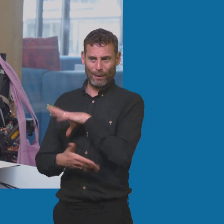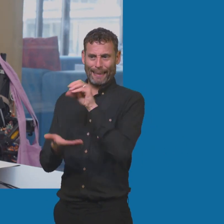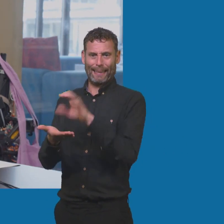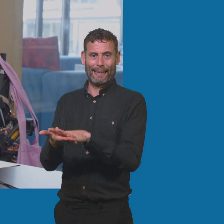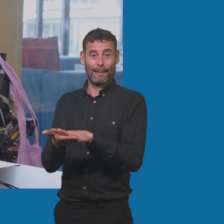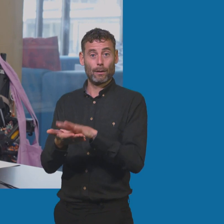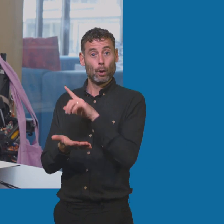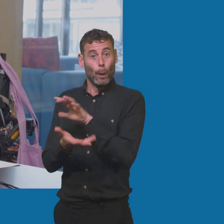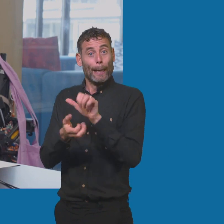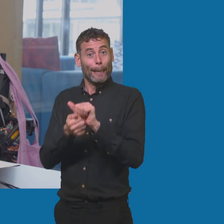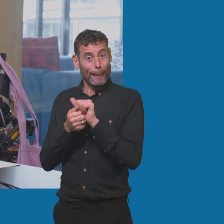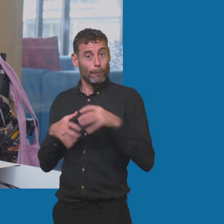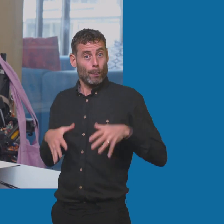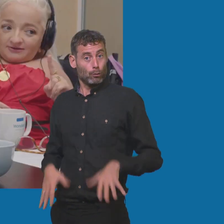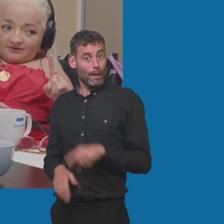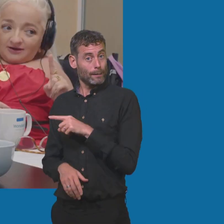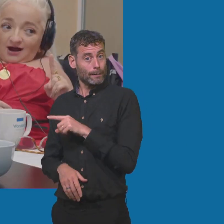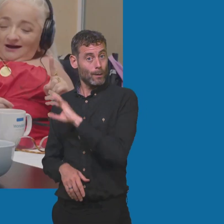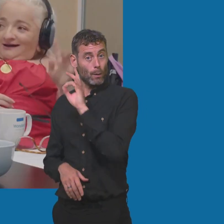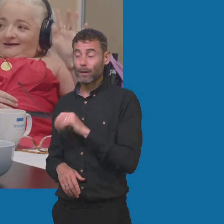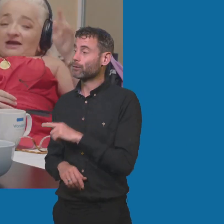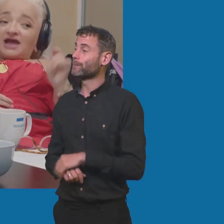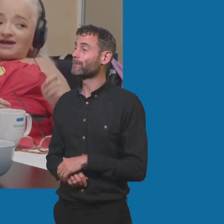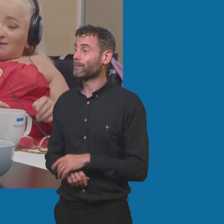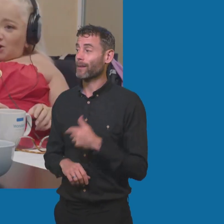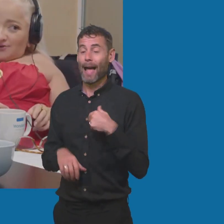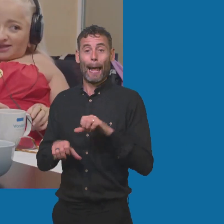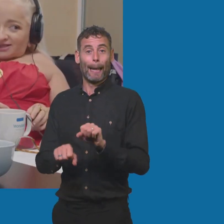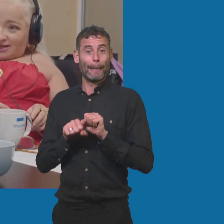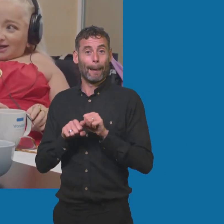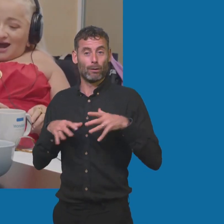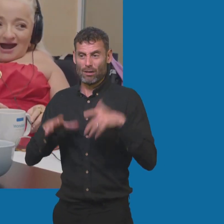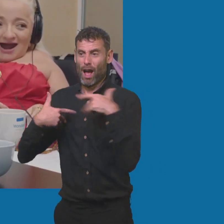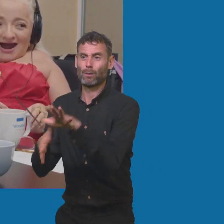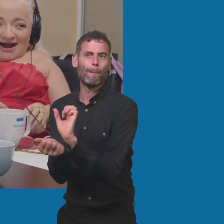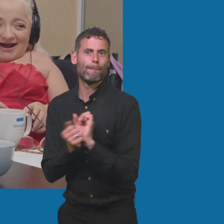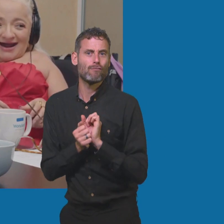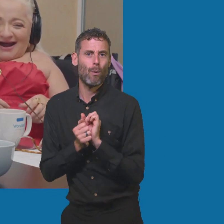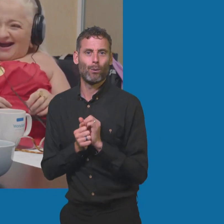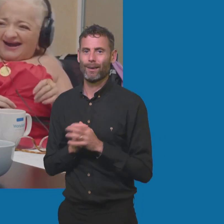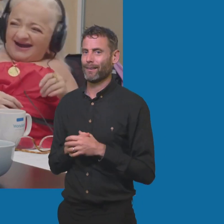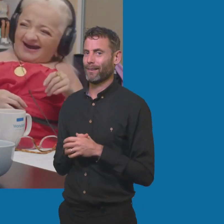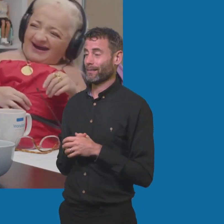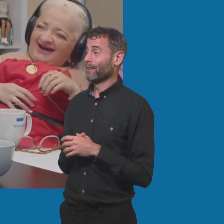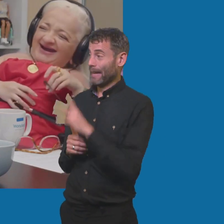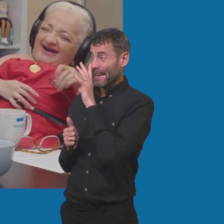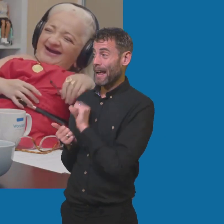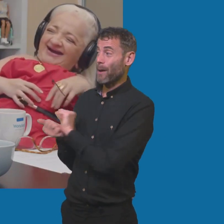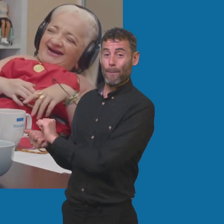to keep the dress? That's my first question. I did. I did. Can I borrow it? You can if you want. You can.